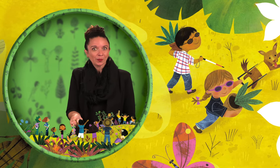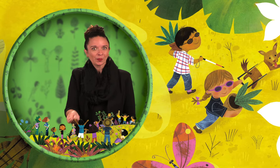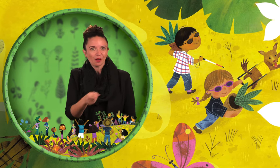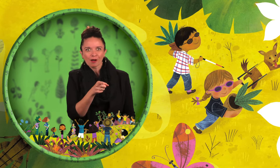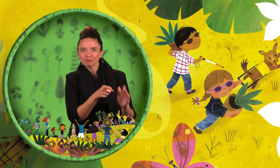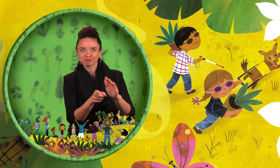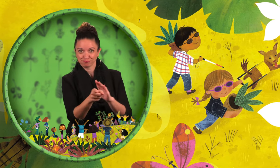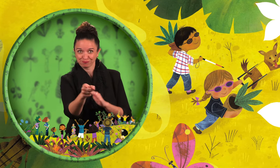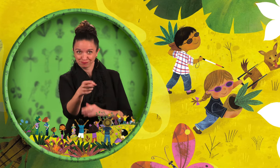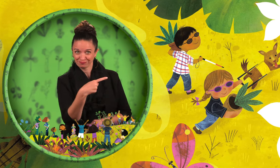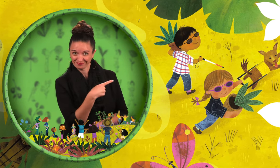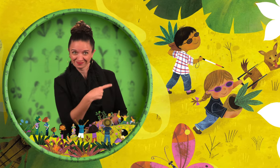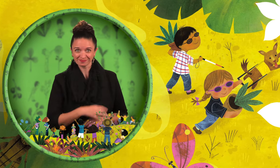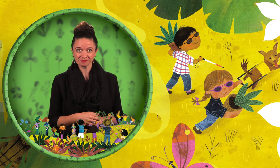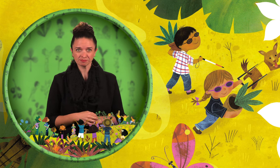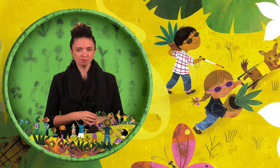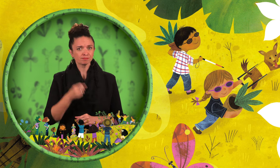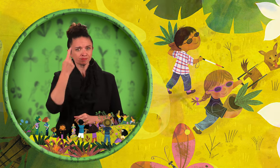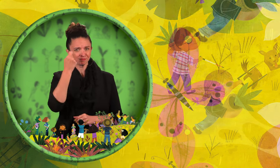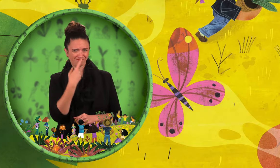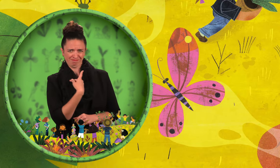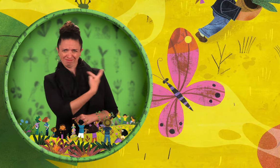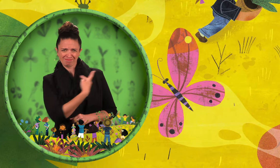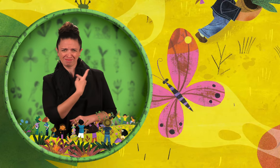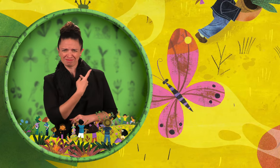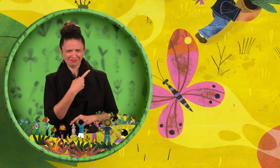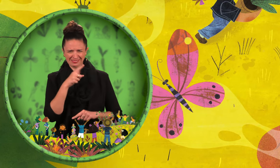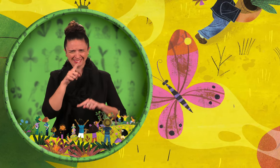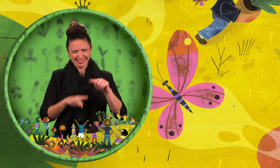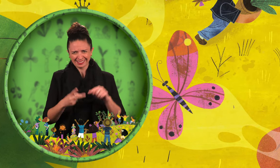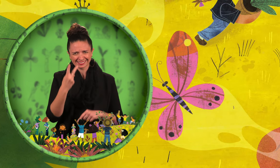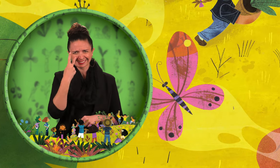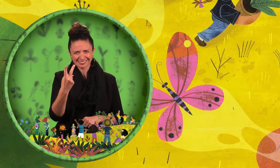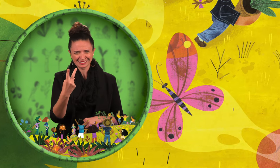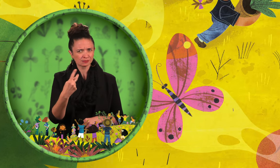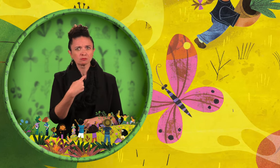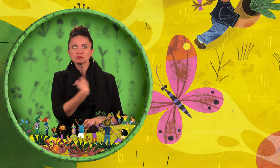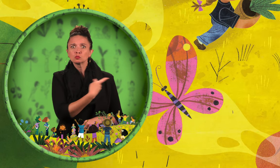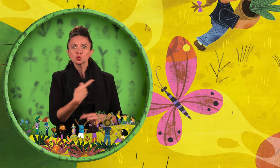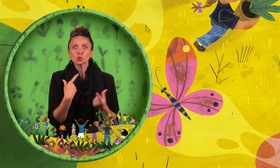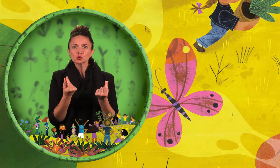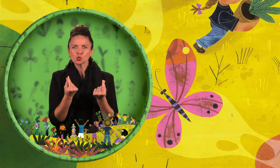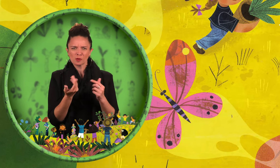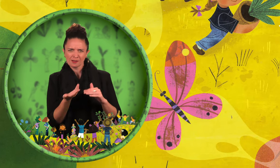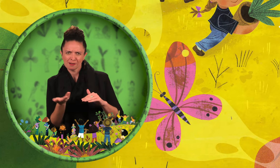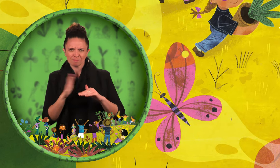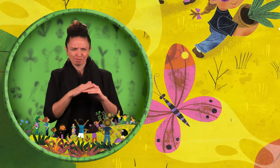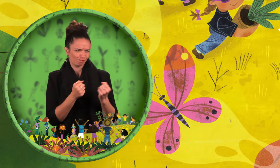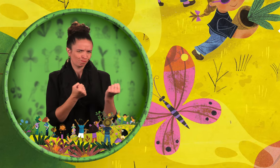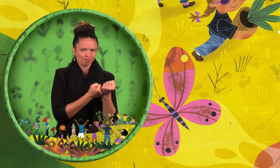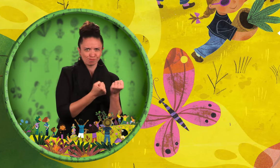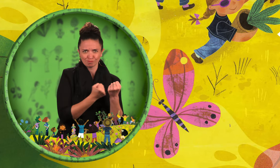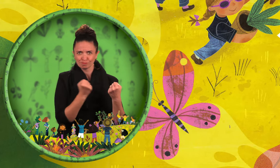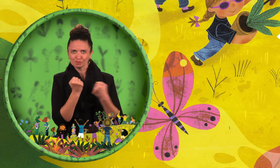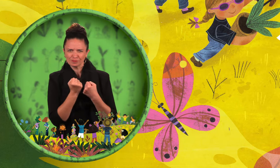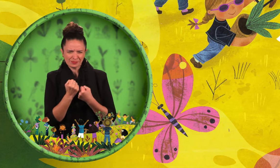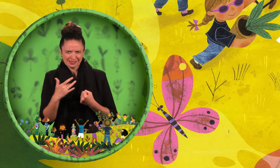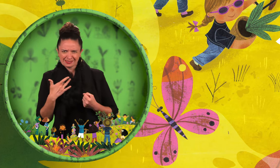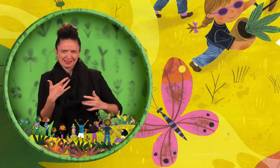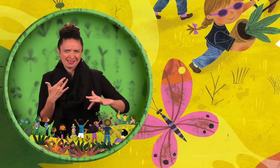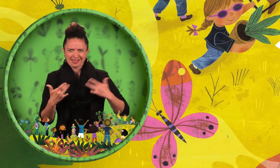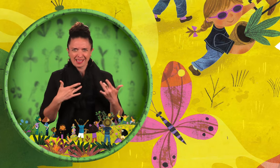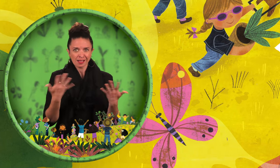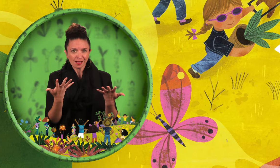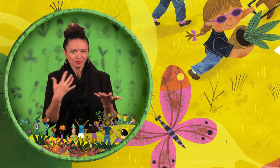around. Even though we can't see, we strengthen our other senses and notice lots of